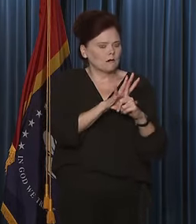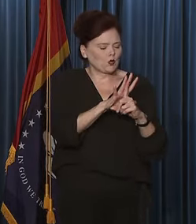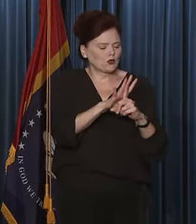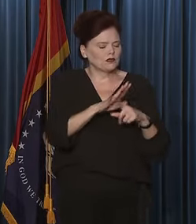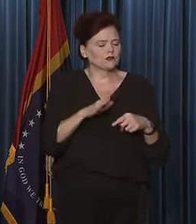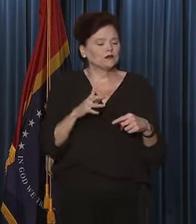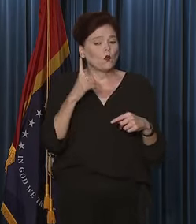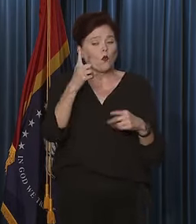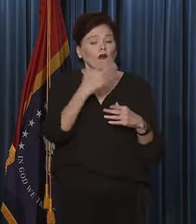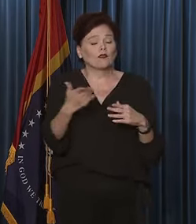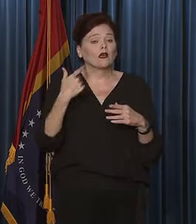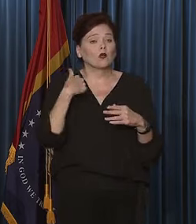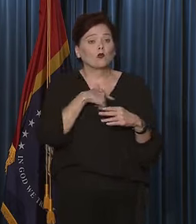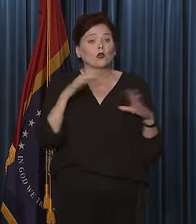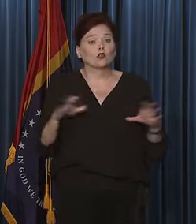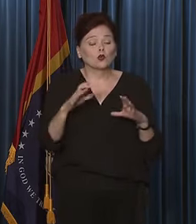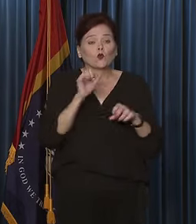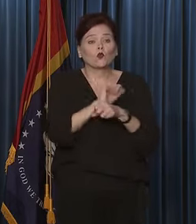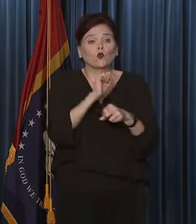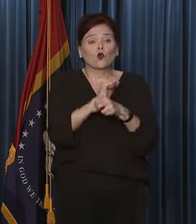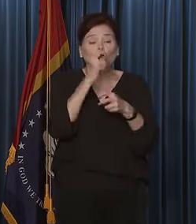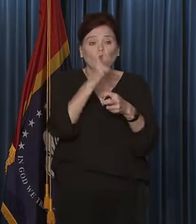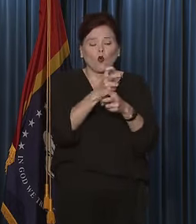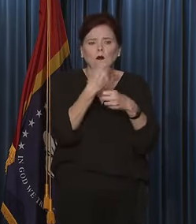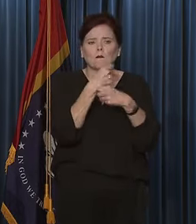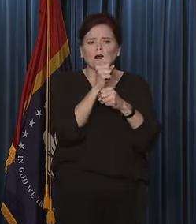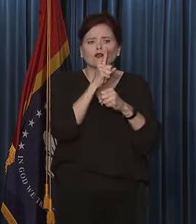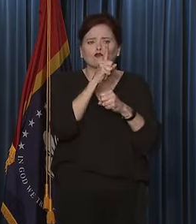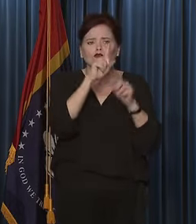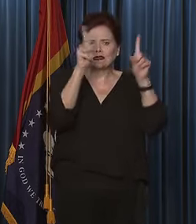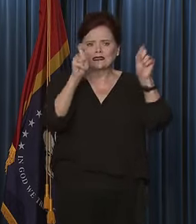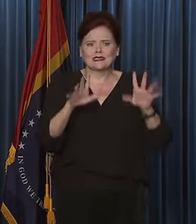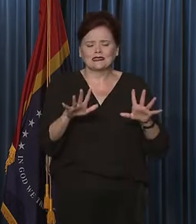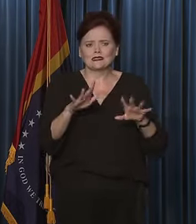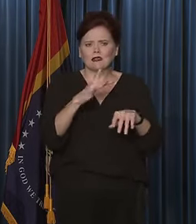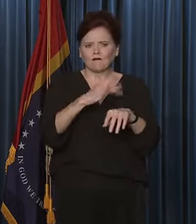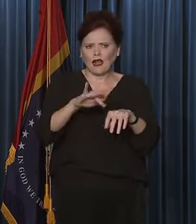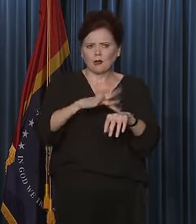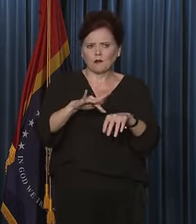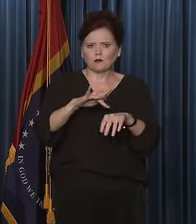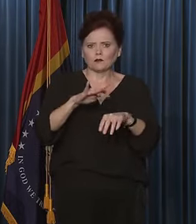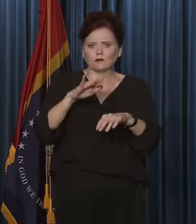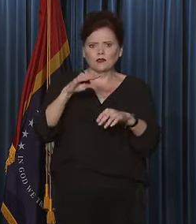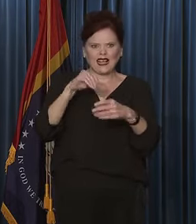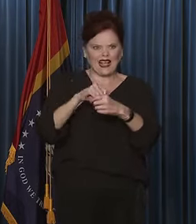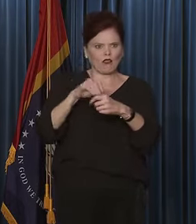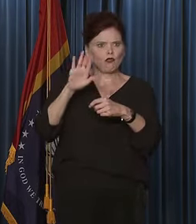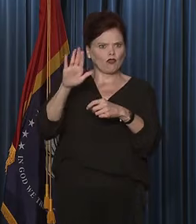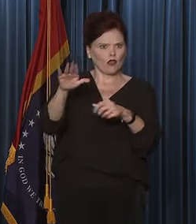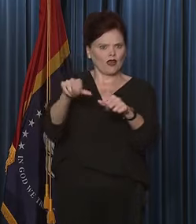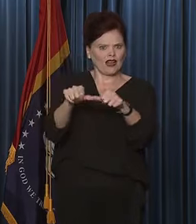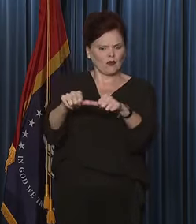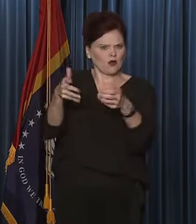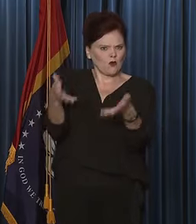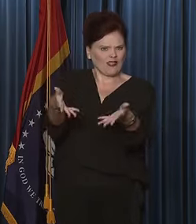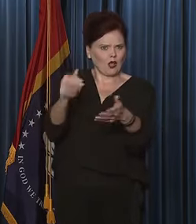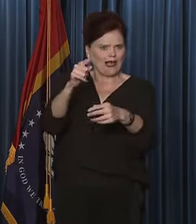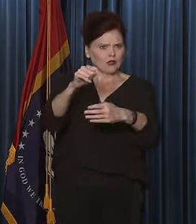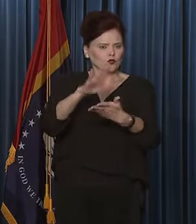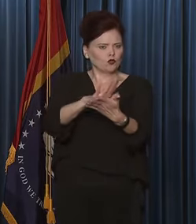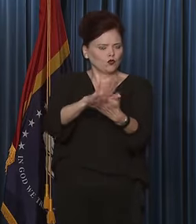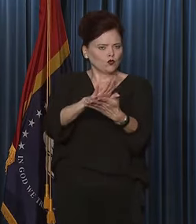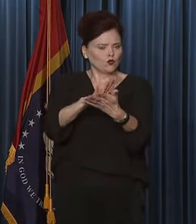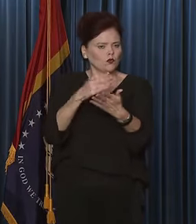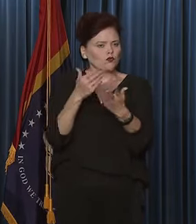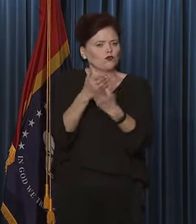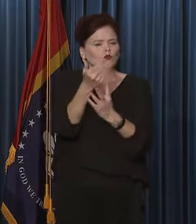one of the things that we've done is we've worked very hard to make sure that that testing is available on site to the schools. And we have that through a couple of programs.